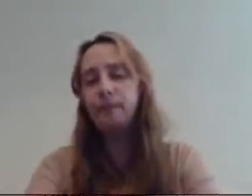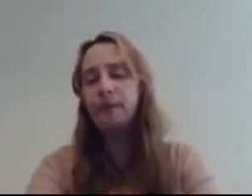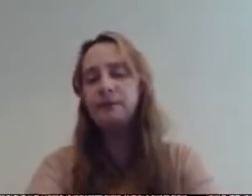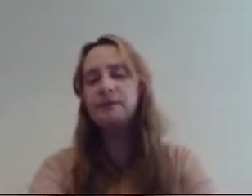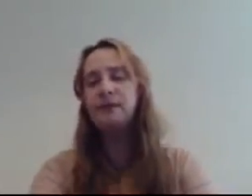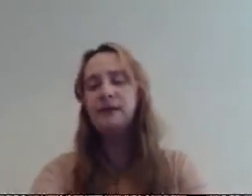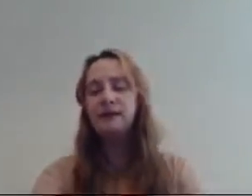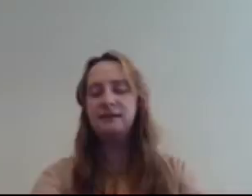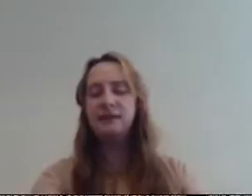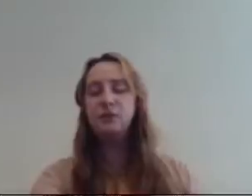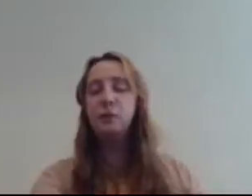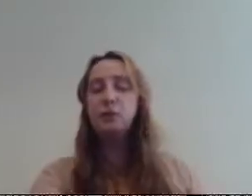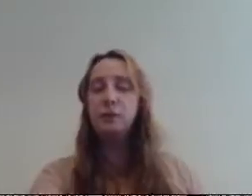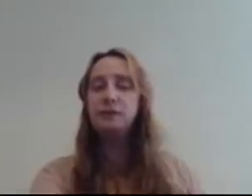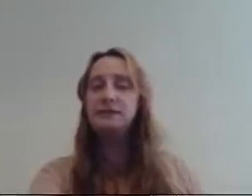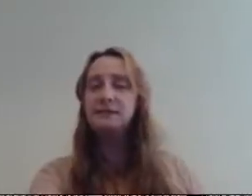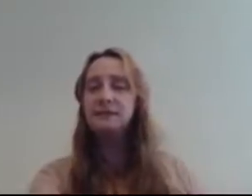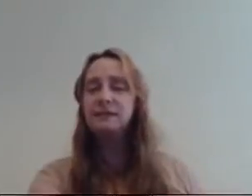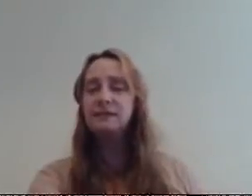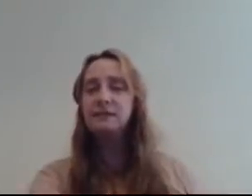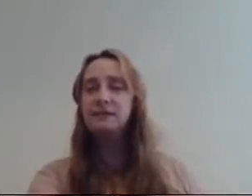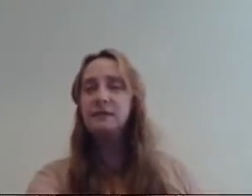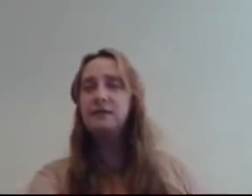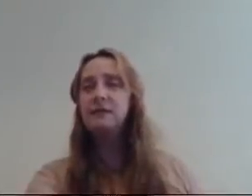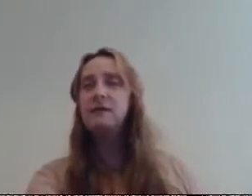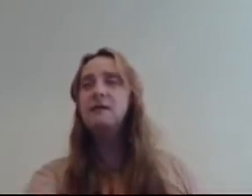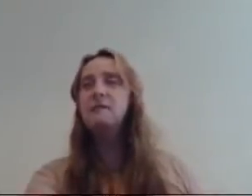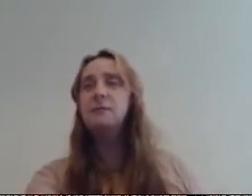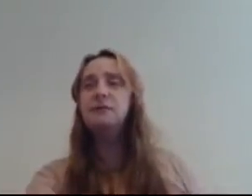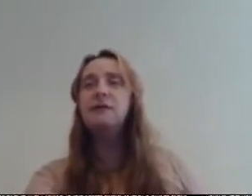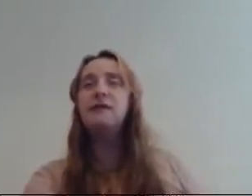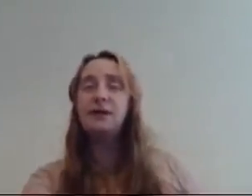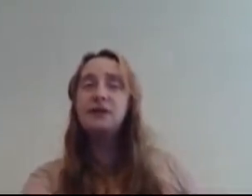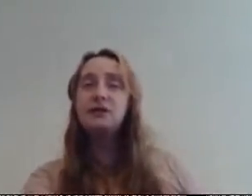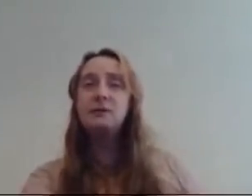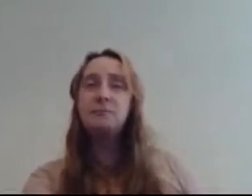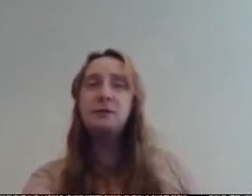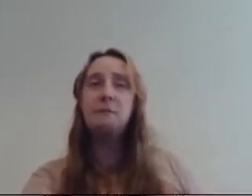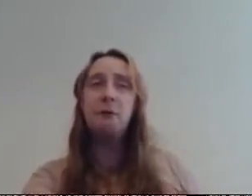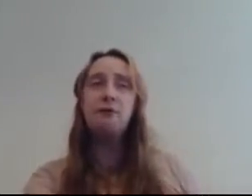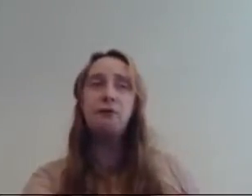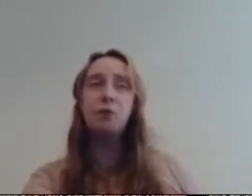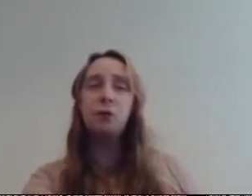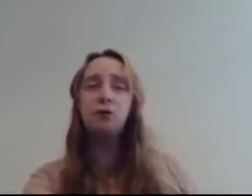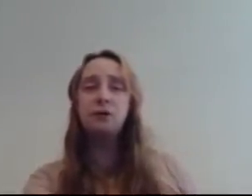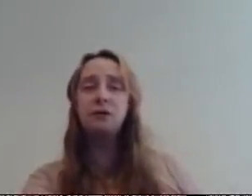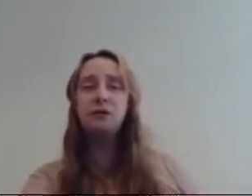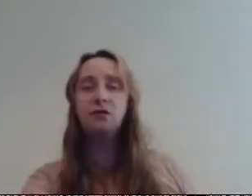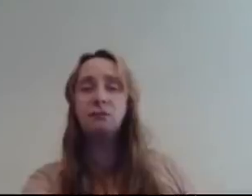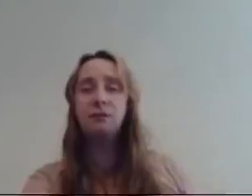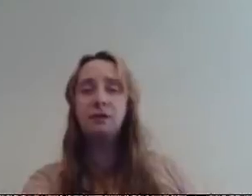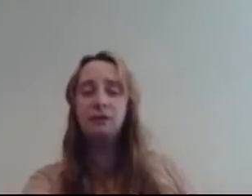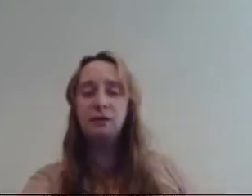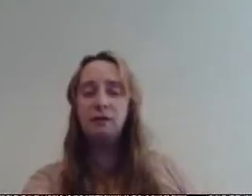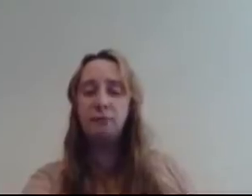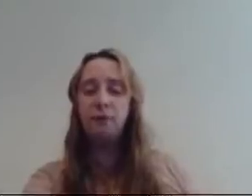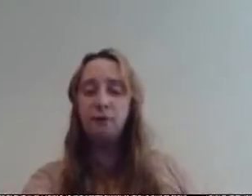there to say is his quirk it was i think a rage can be a powerful quirk it could be powerful